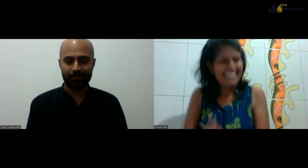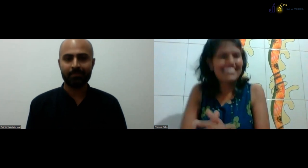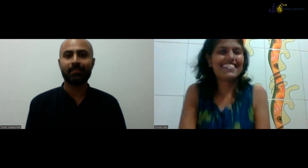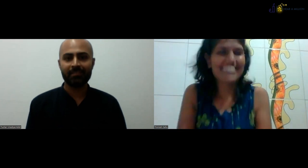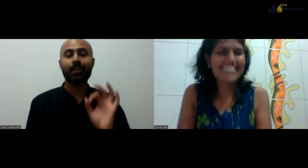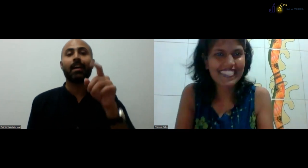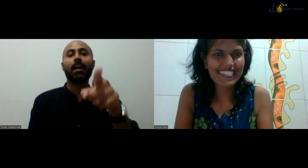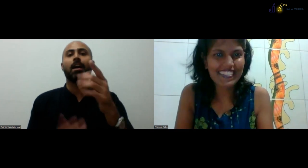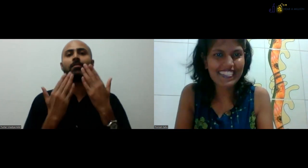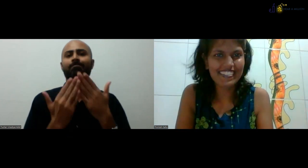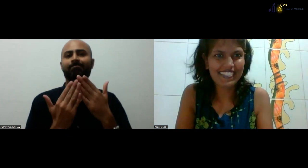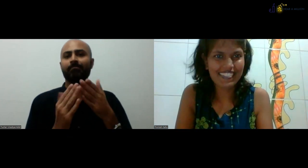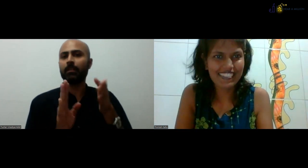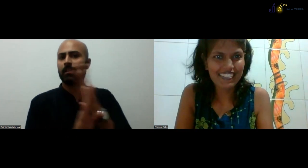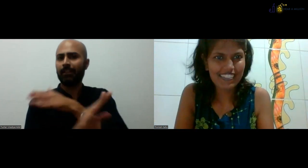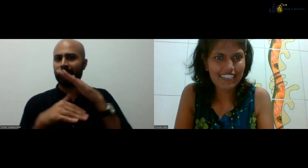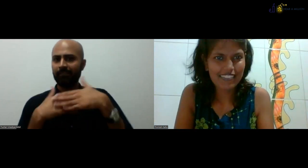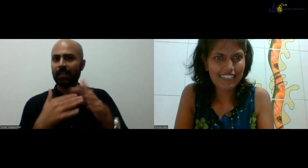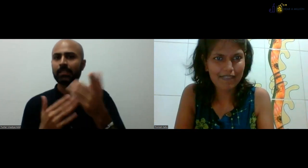Project with the HWS PSHI.